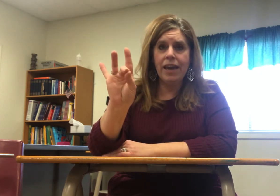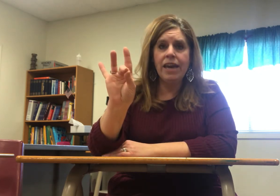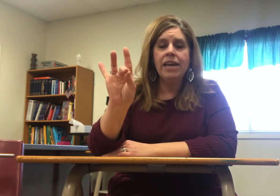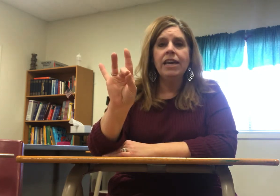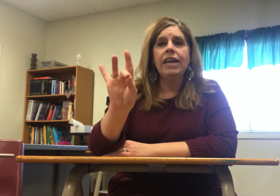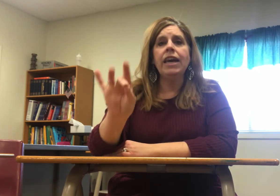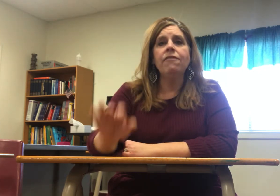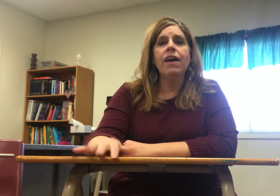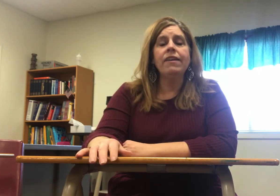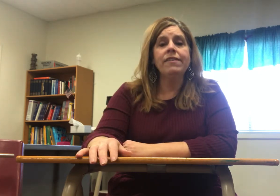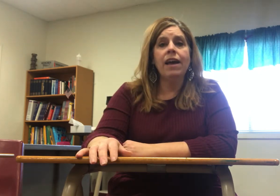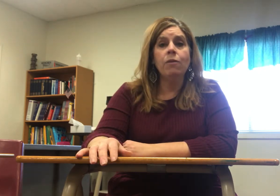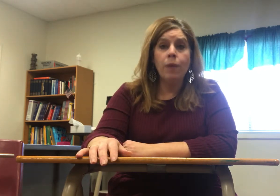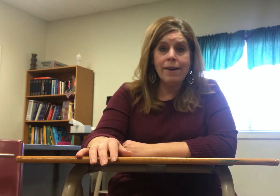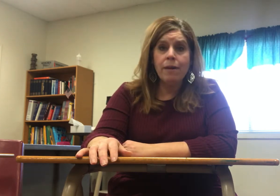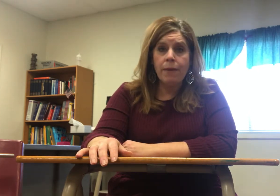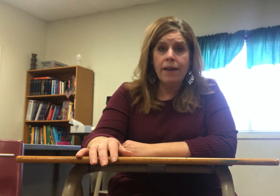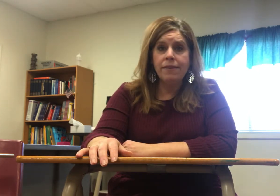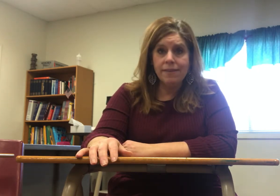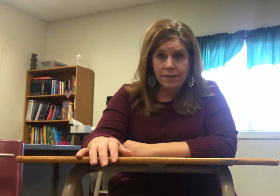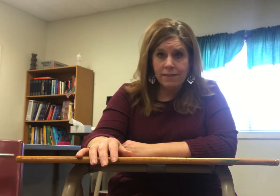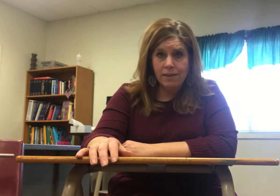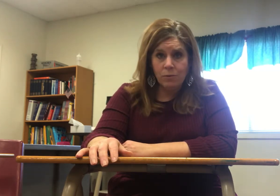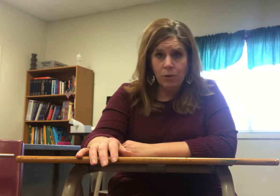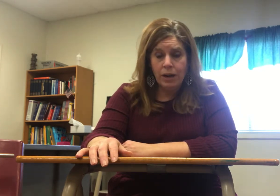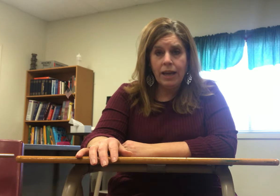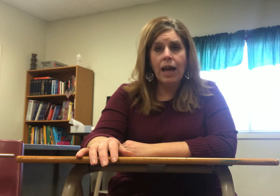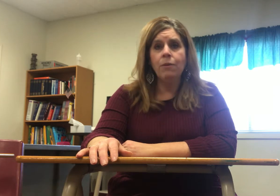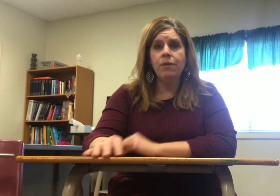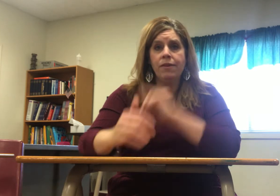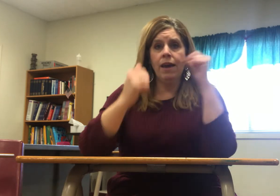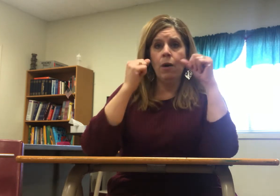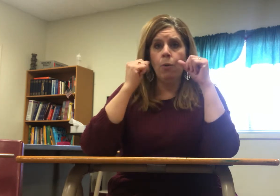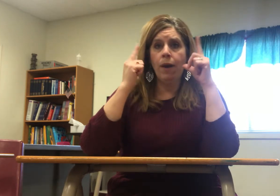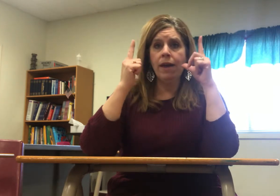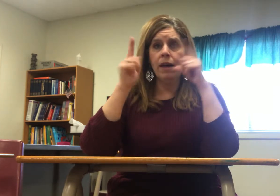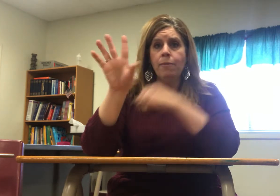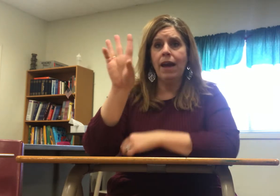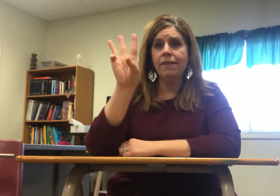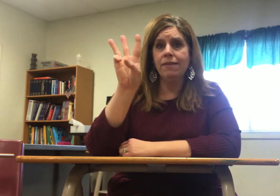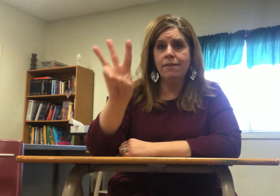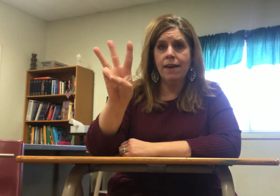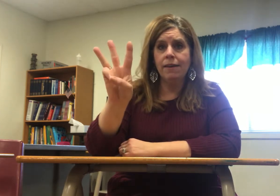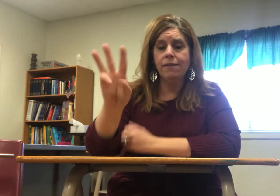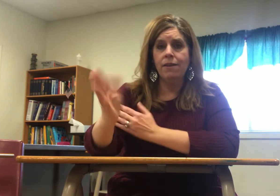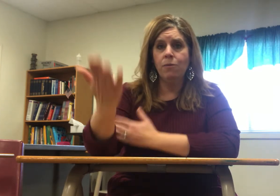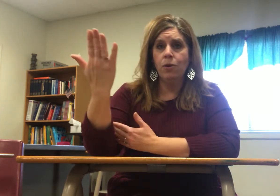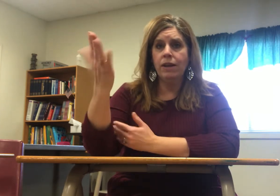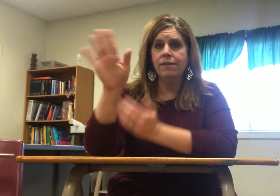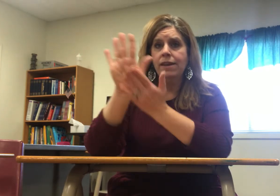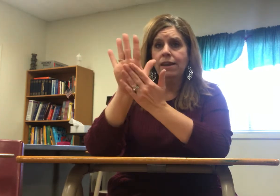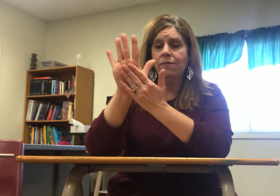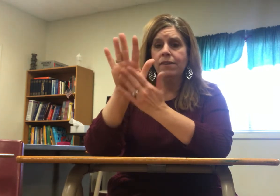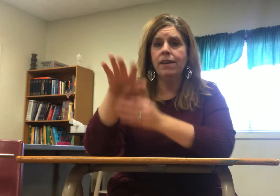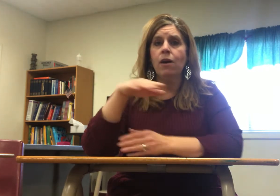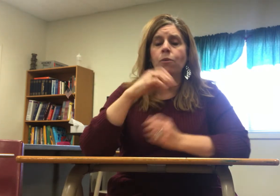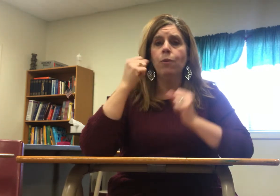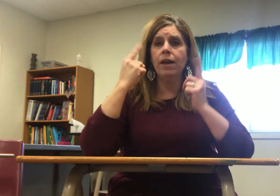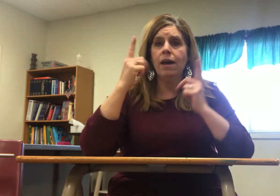if I said wake up at six in the morning I would say wake up at six in the morning see hand facing out wake up